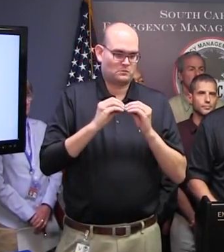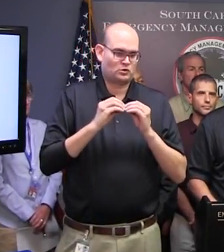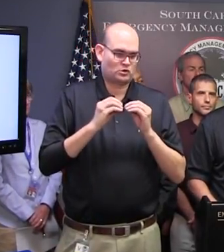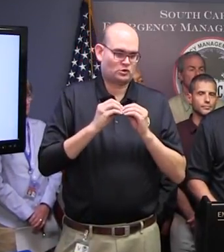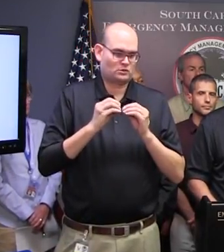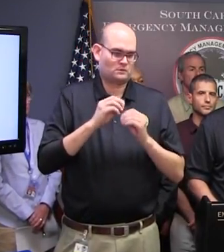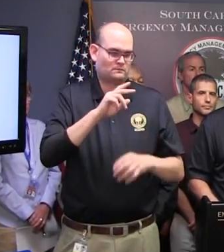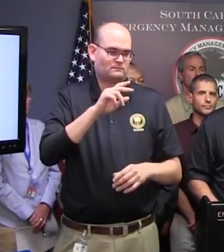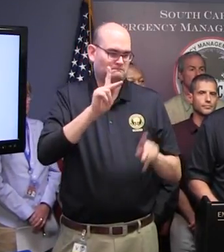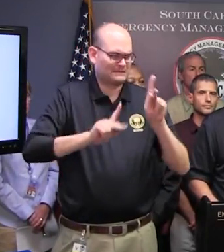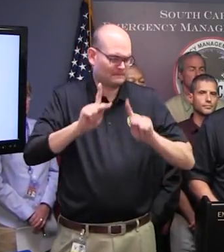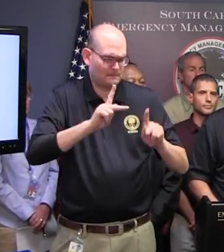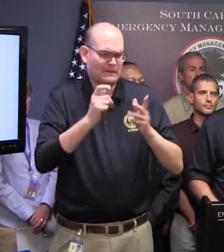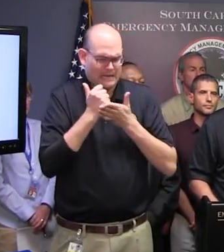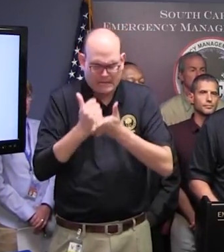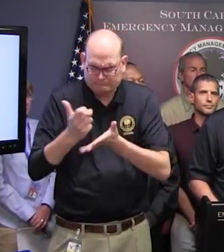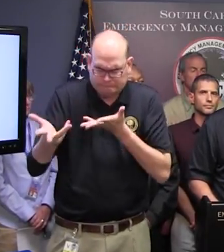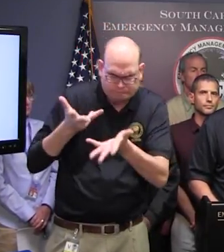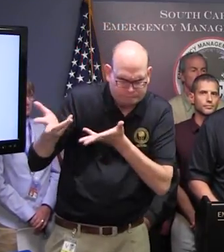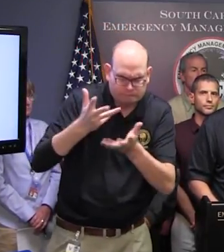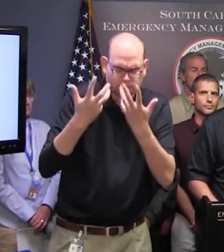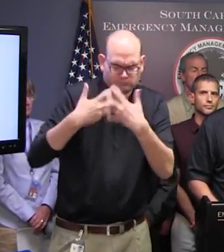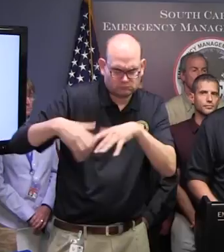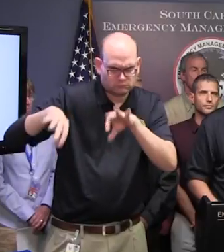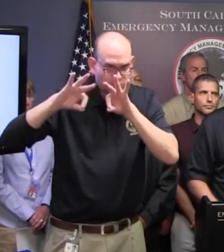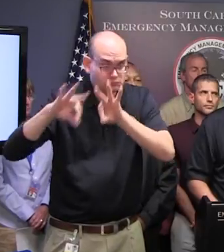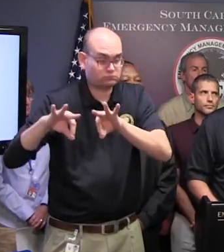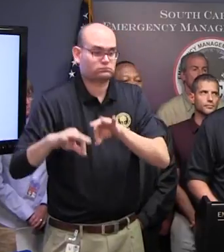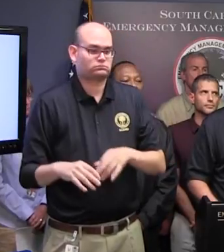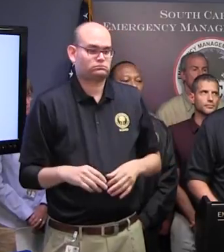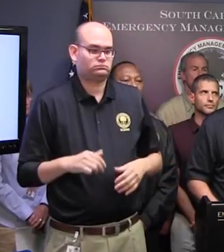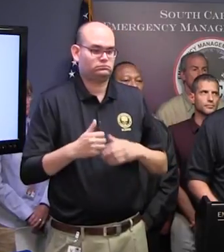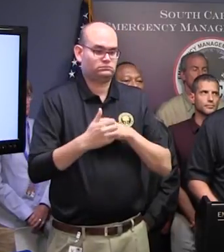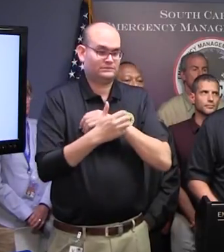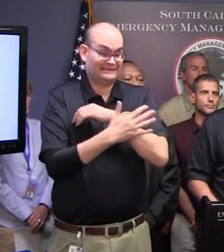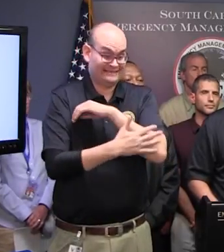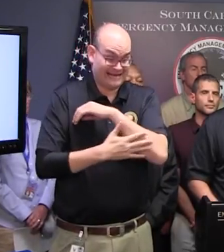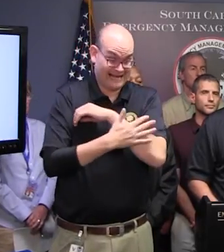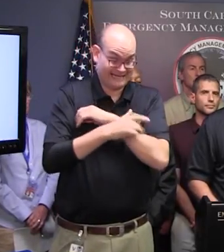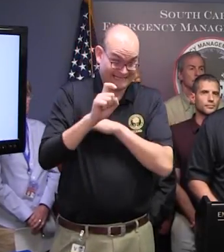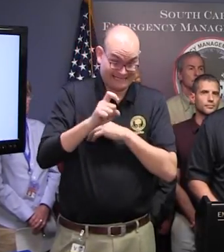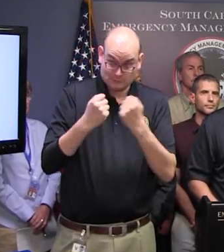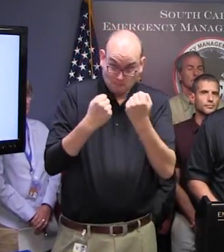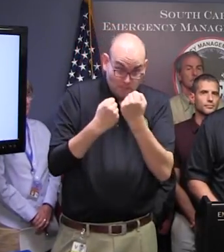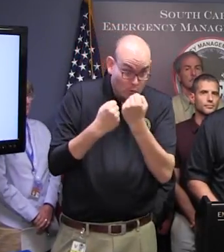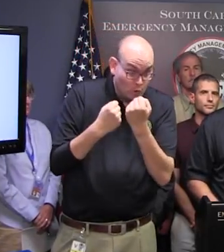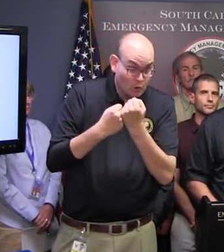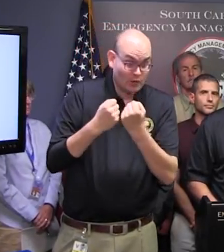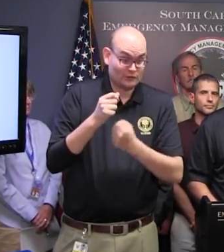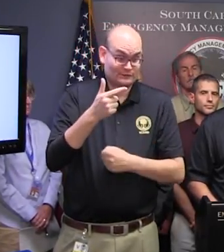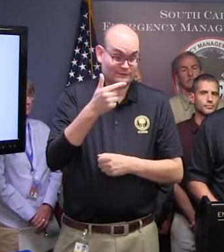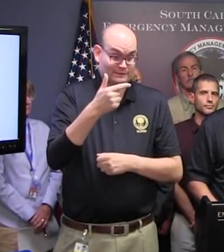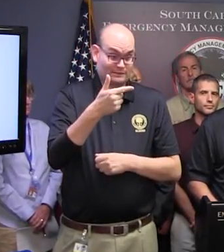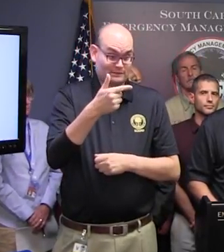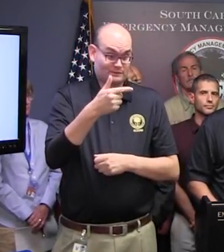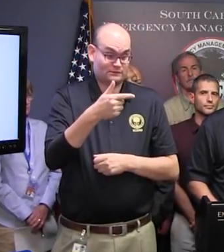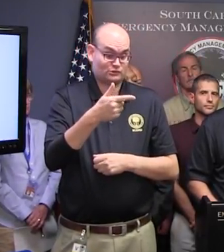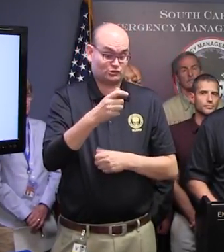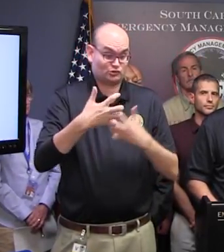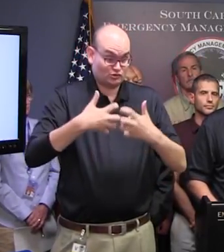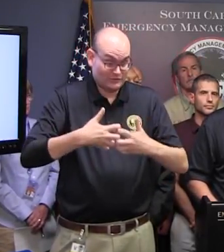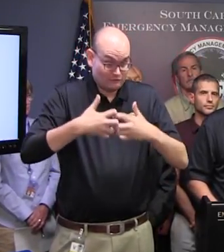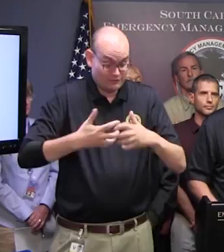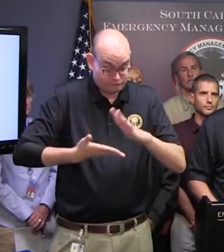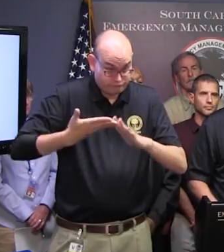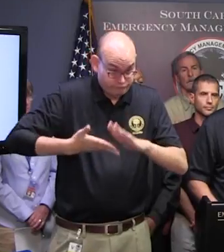supporting county requests for support, ranging from generators to sandbags. We've had 131 requests so far.